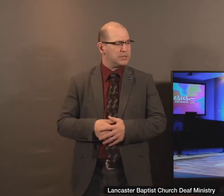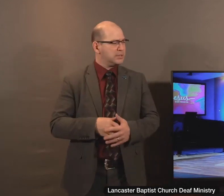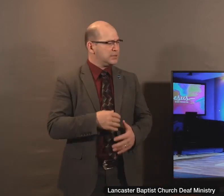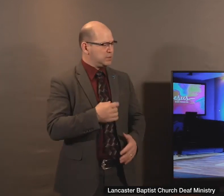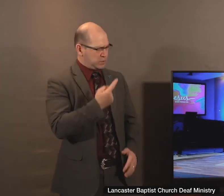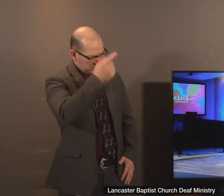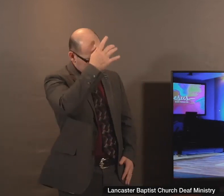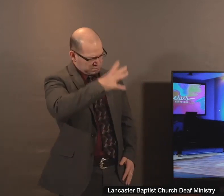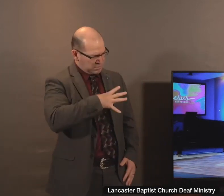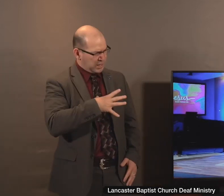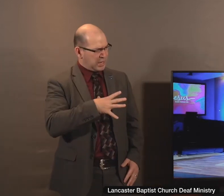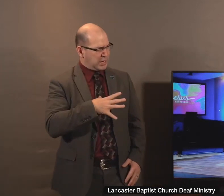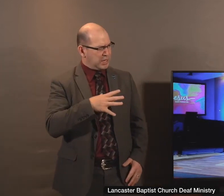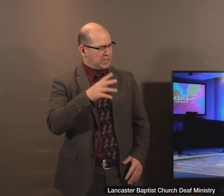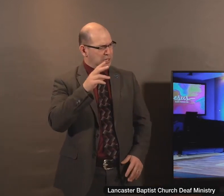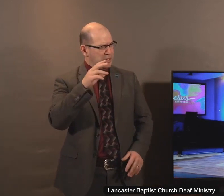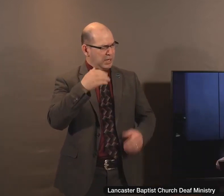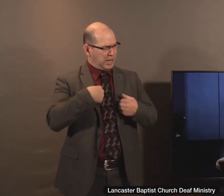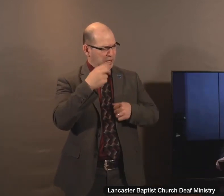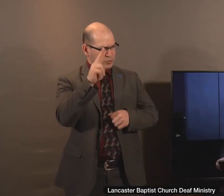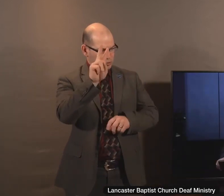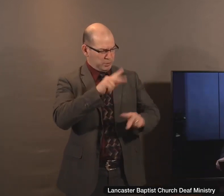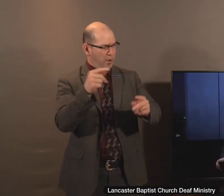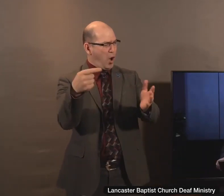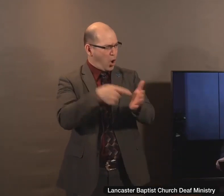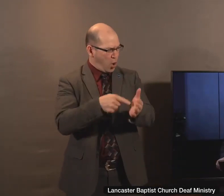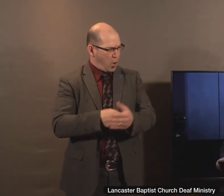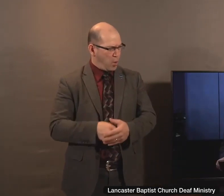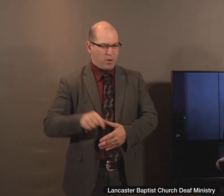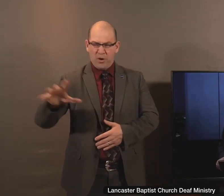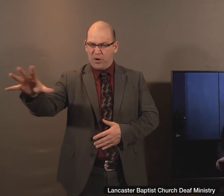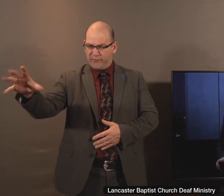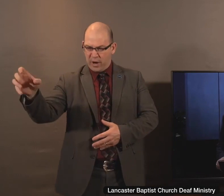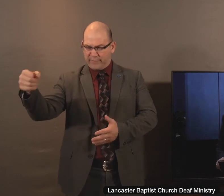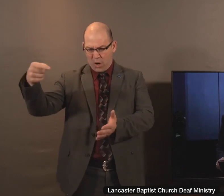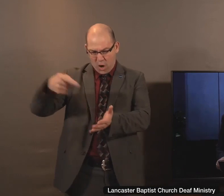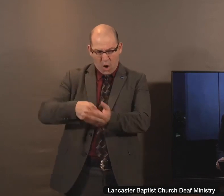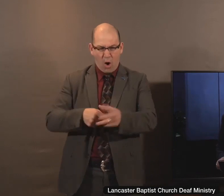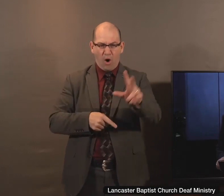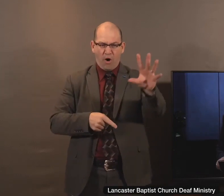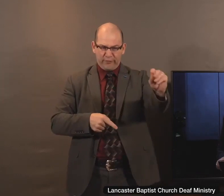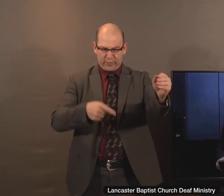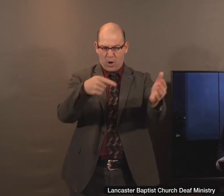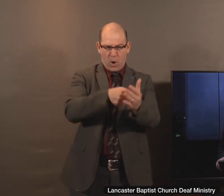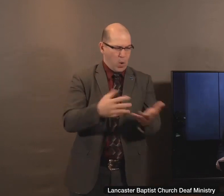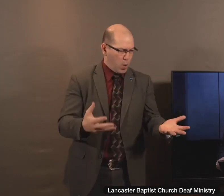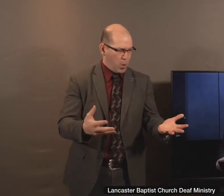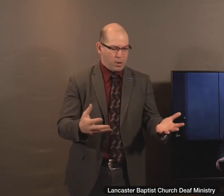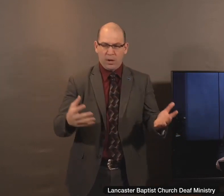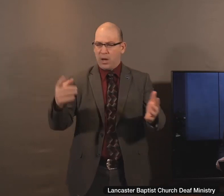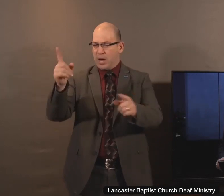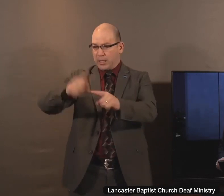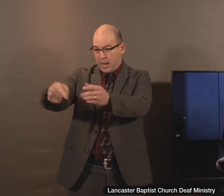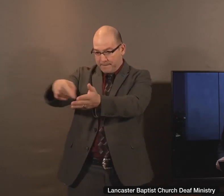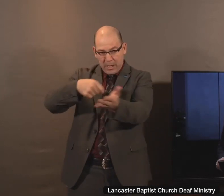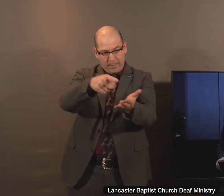creditor which had two debtors and the one owed 500 pence and the other 50. And when they had nothing to pay, he